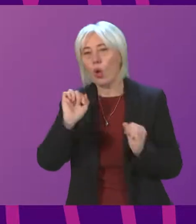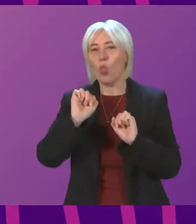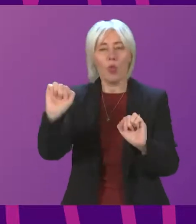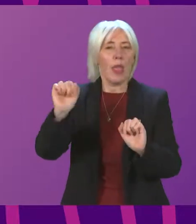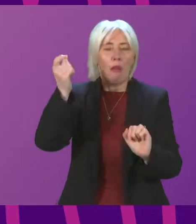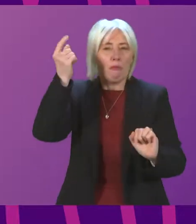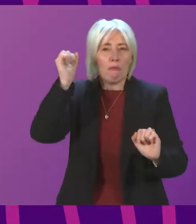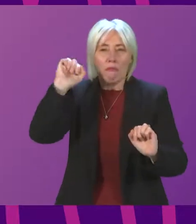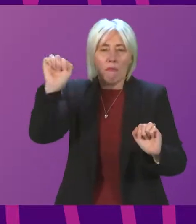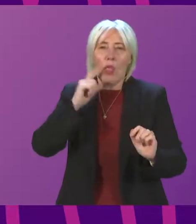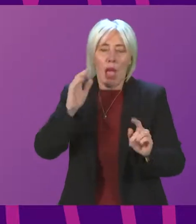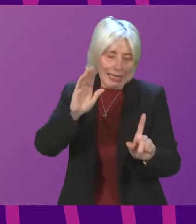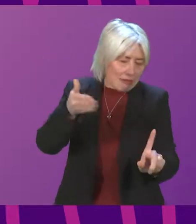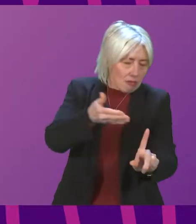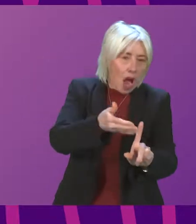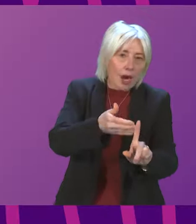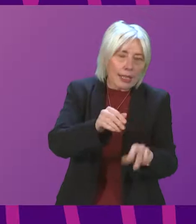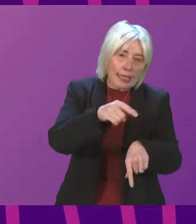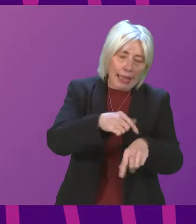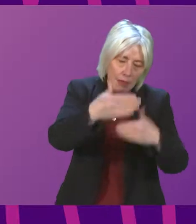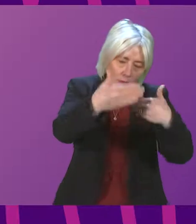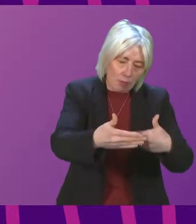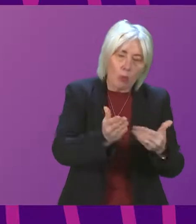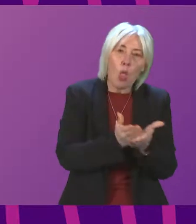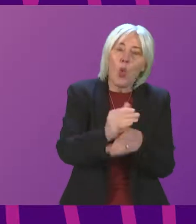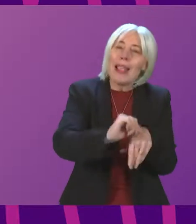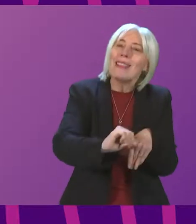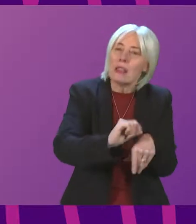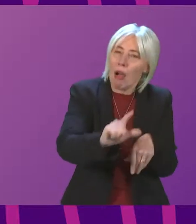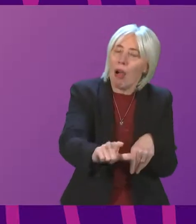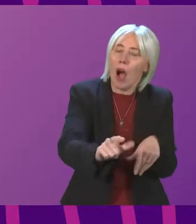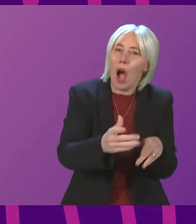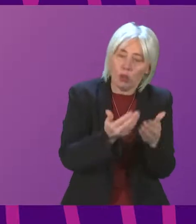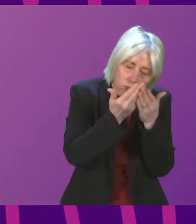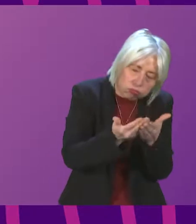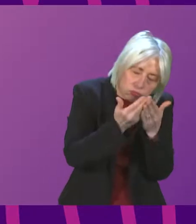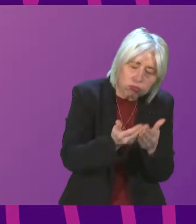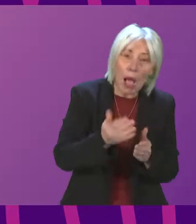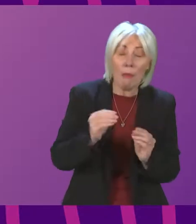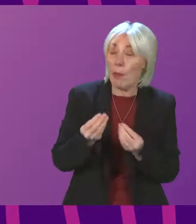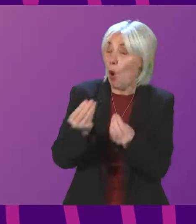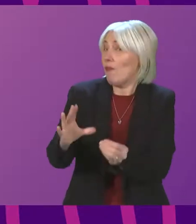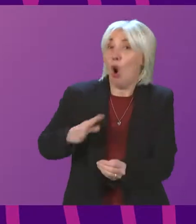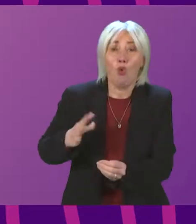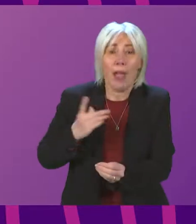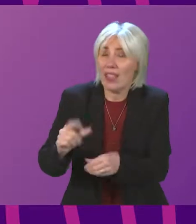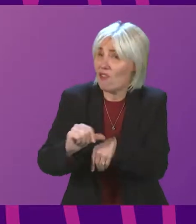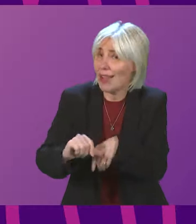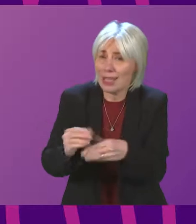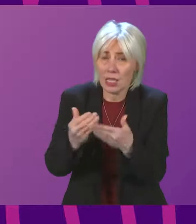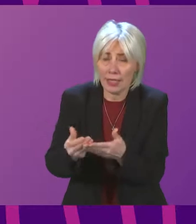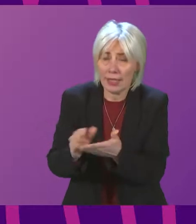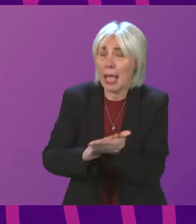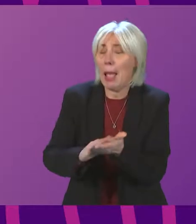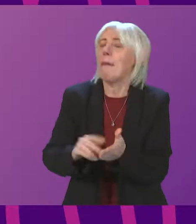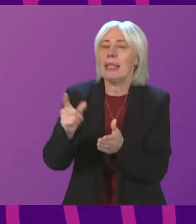initiatives, to offer targeted sessions for learners over the Easter break. Where an existing Easter study offer already exists, this funding could allow schools or